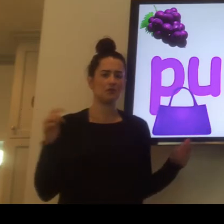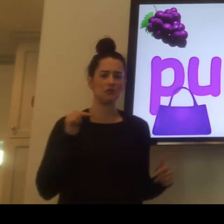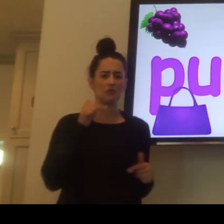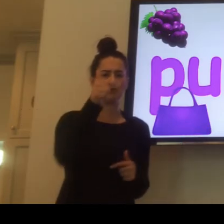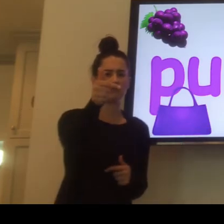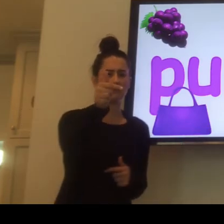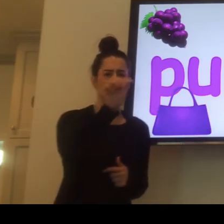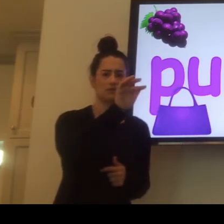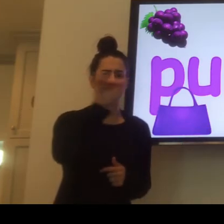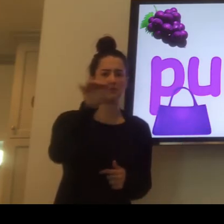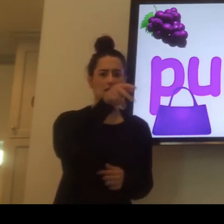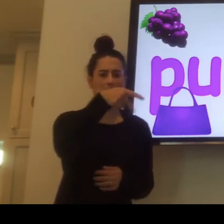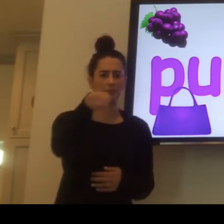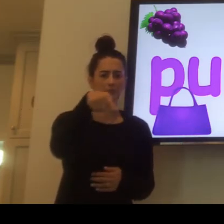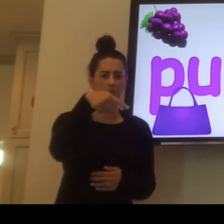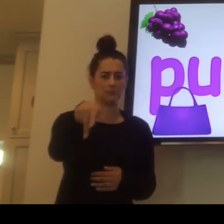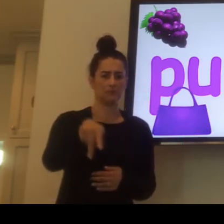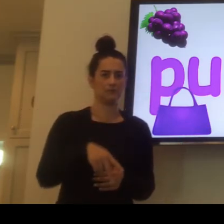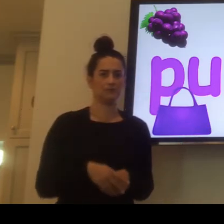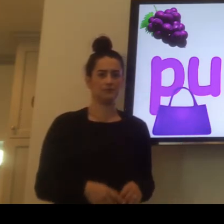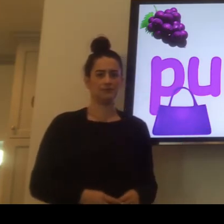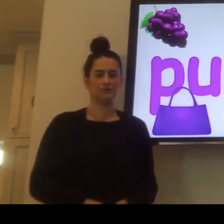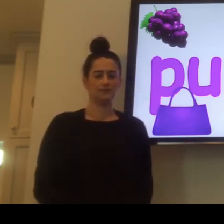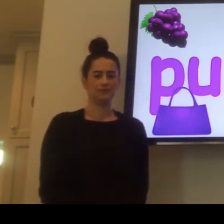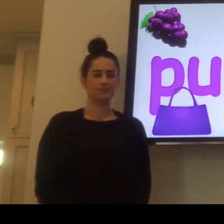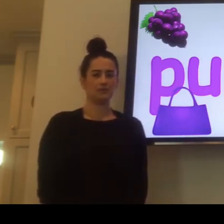Your turn. Spell the word purple.